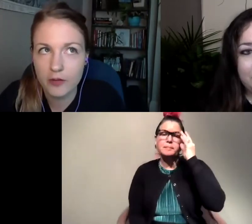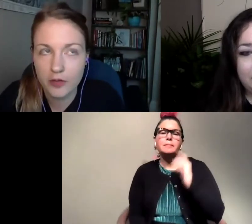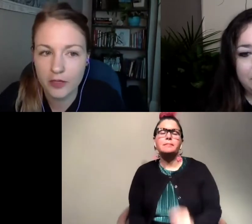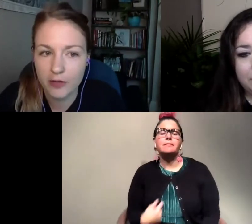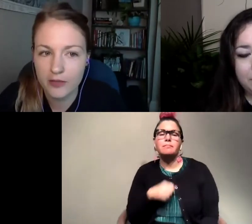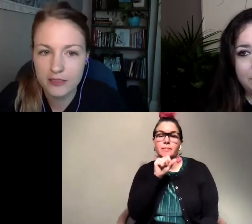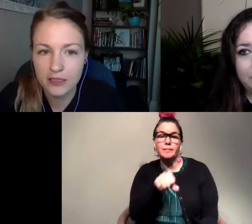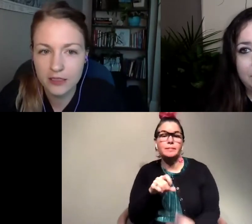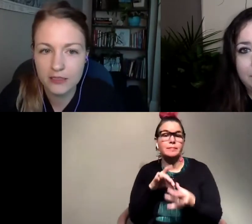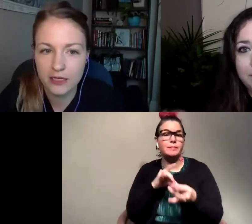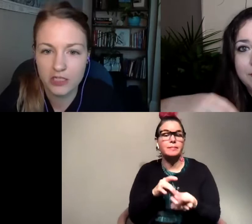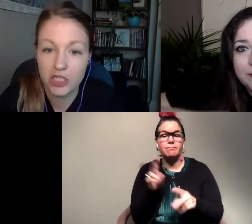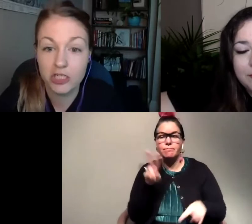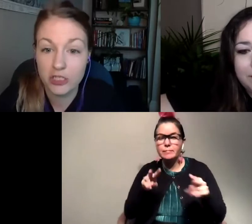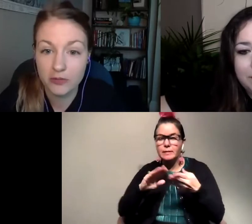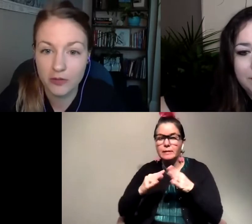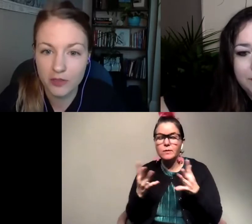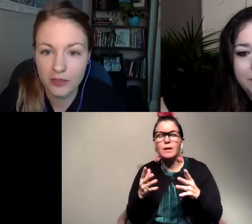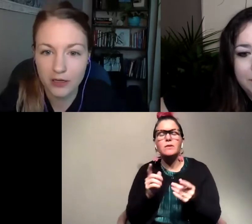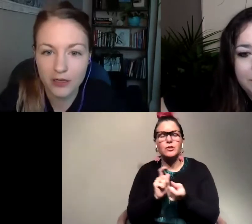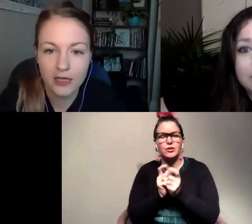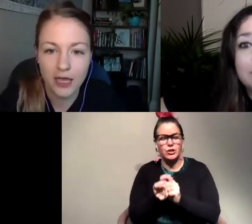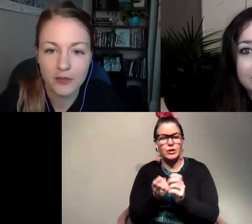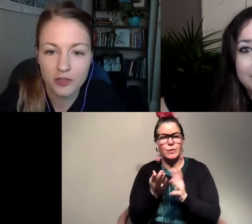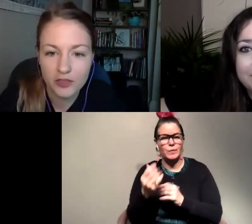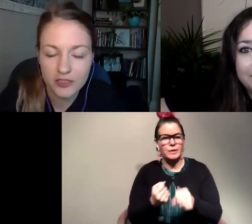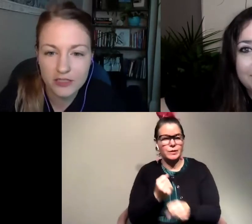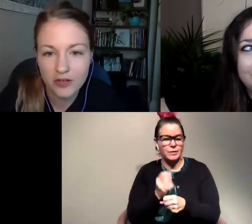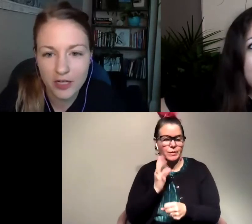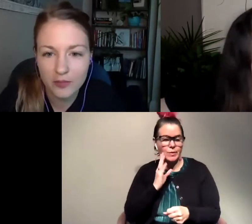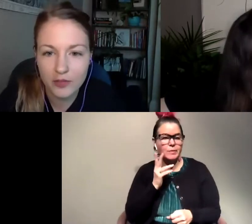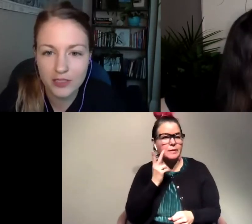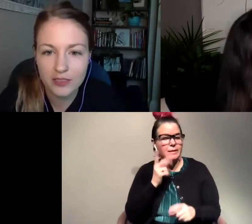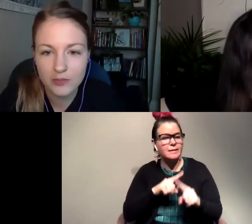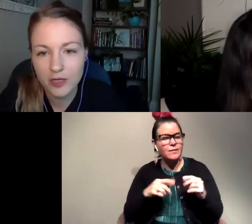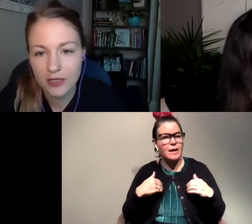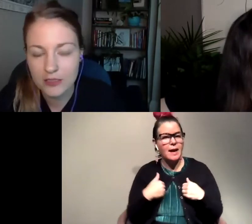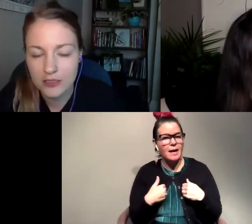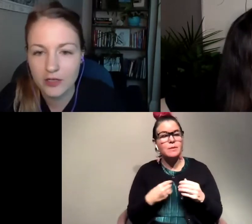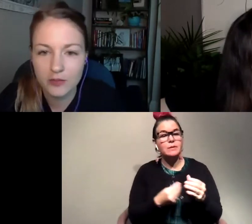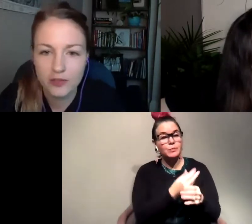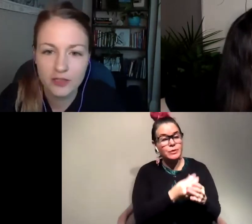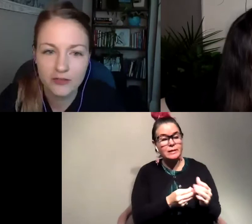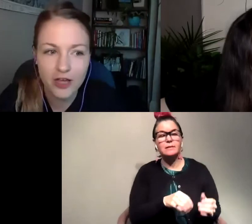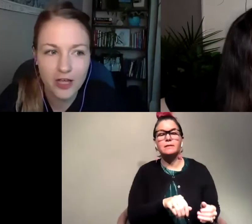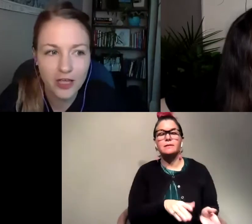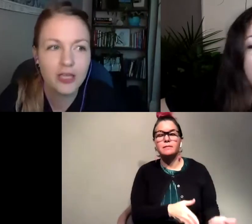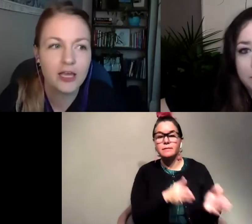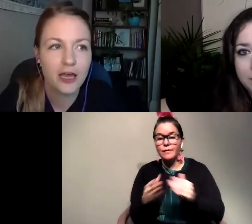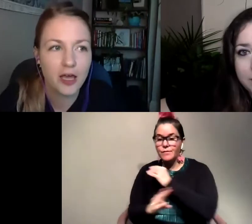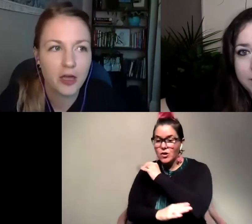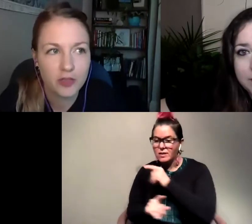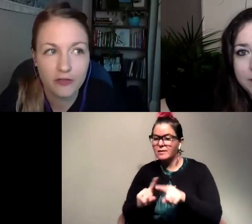about looking around the city is that it changes throughout the year. So you'll see different animals in the spring and different animals in the fall.